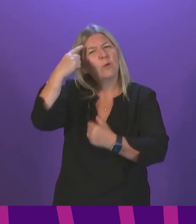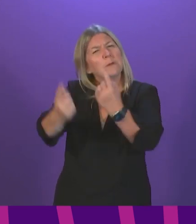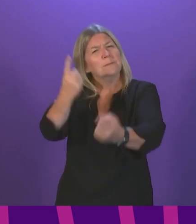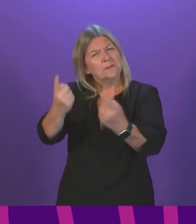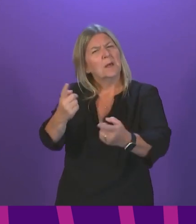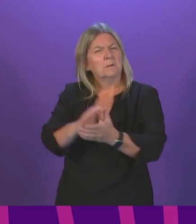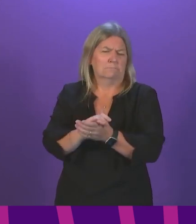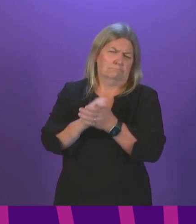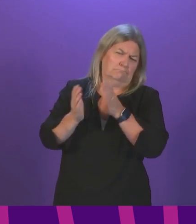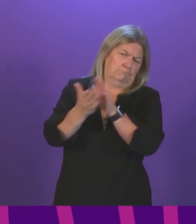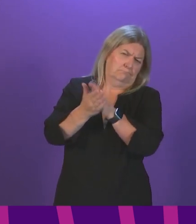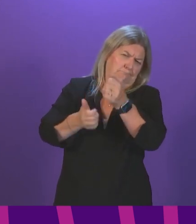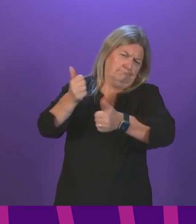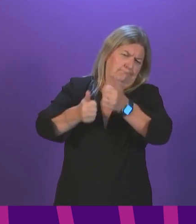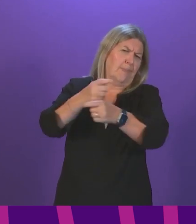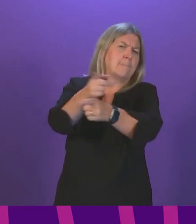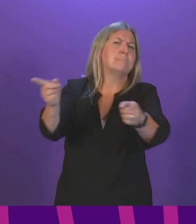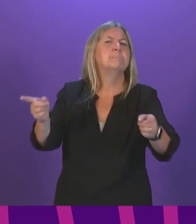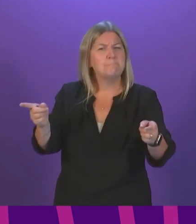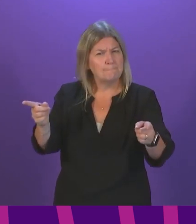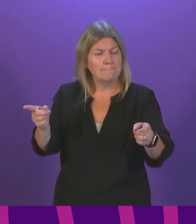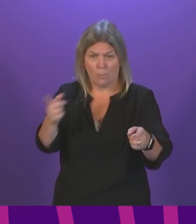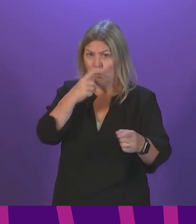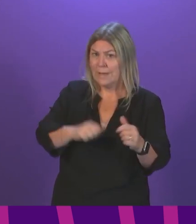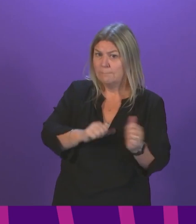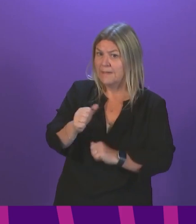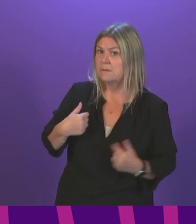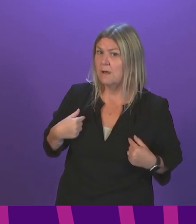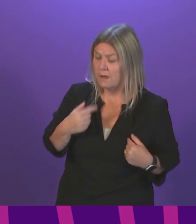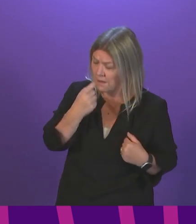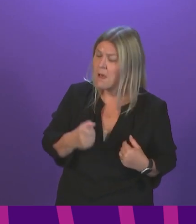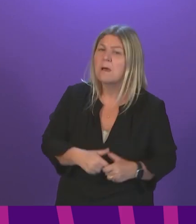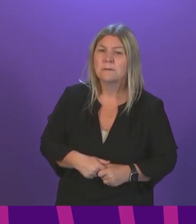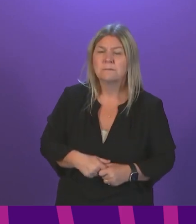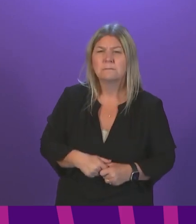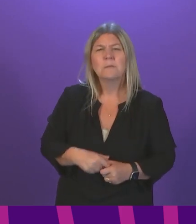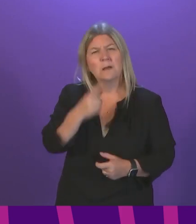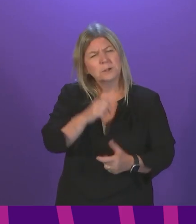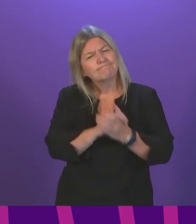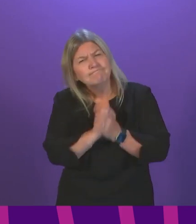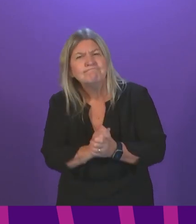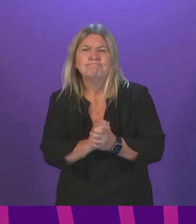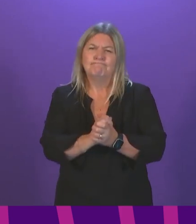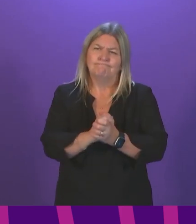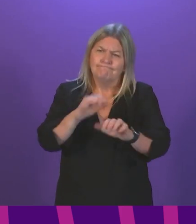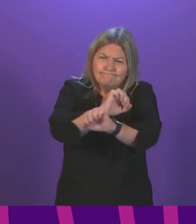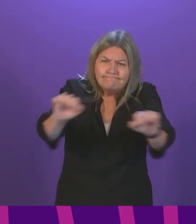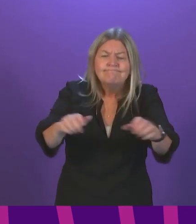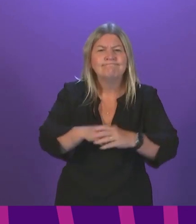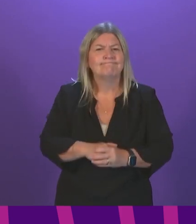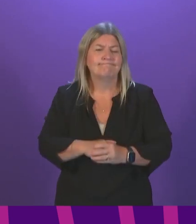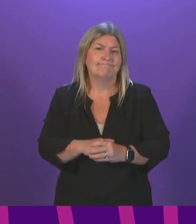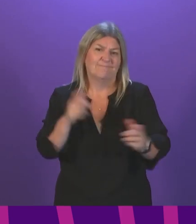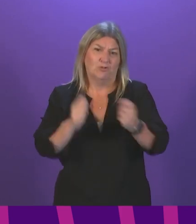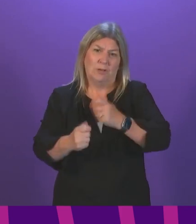We applaud them. We can do better. We can show our gratitude by changing our